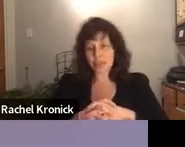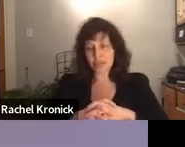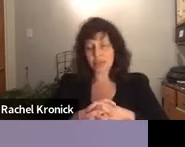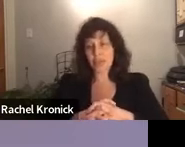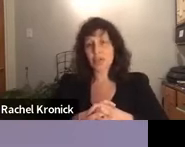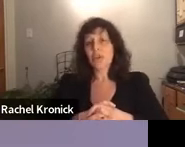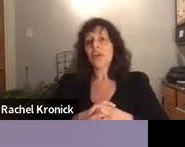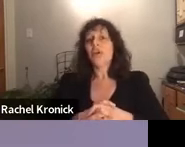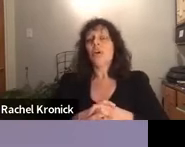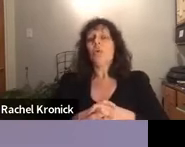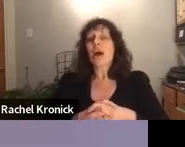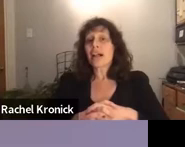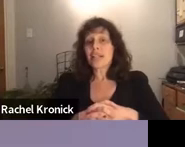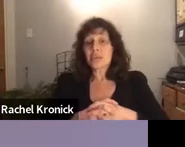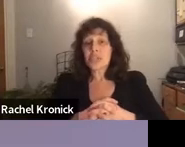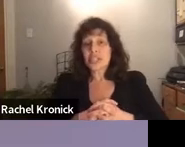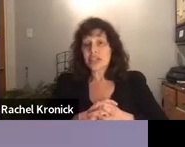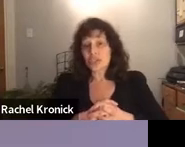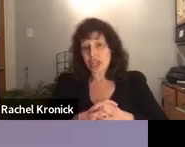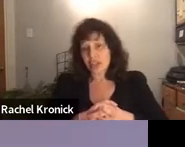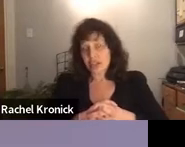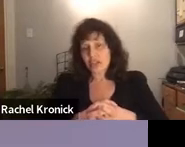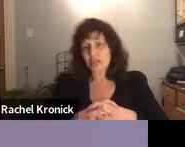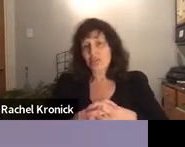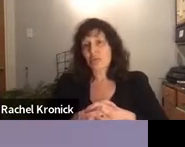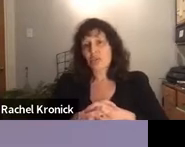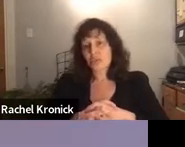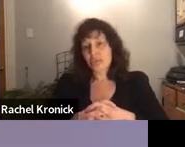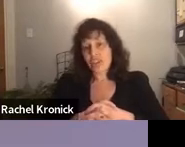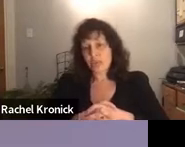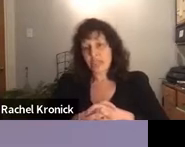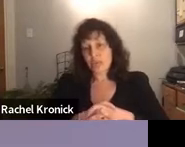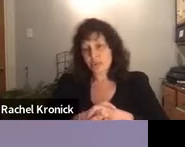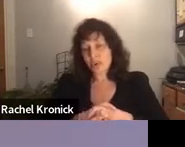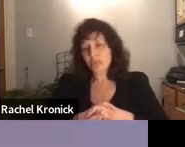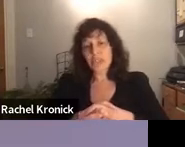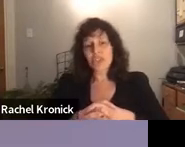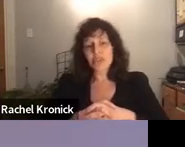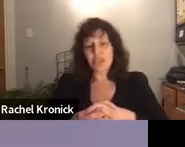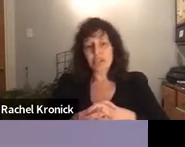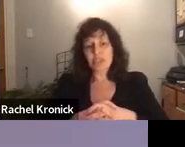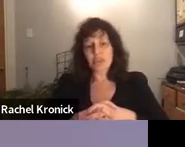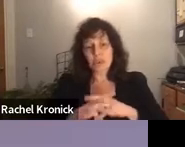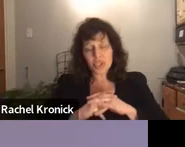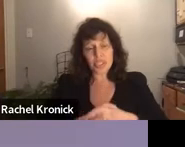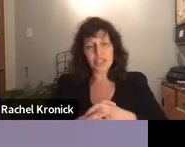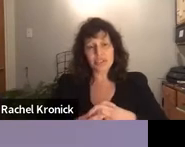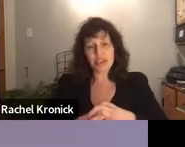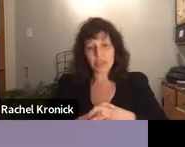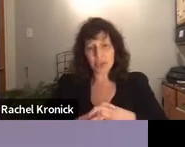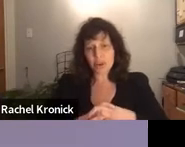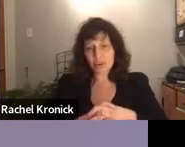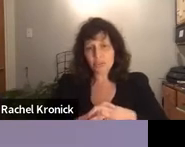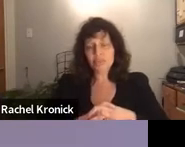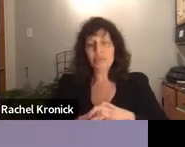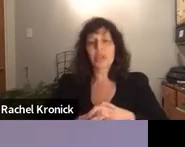months. While he was in jail to torture the family more, militiamen burst into the